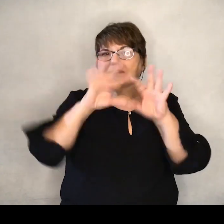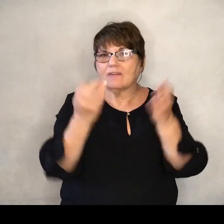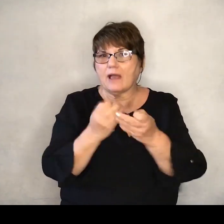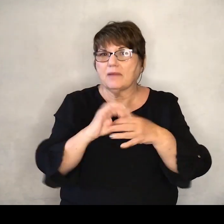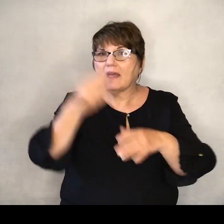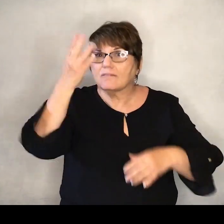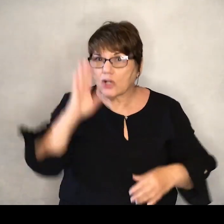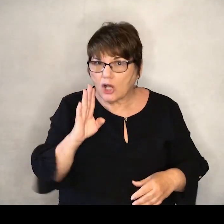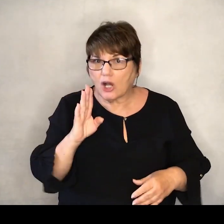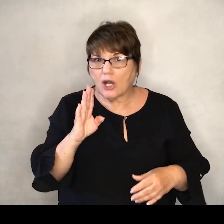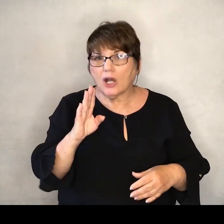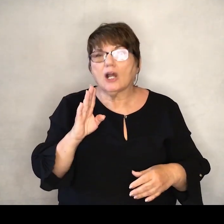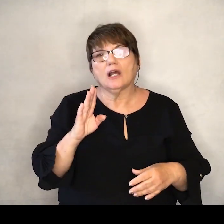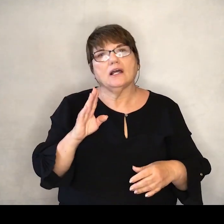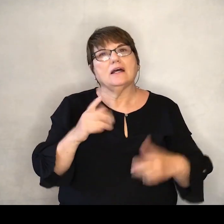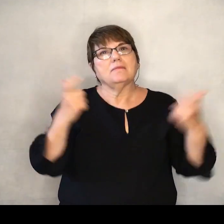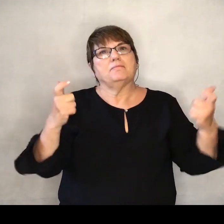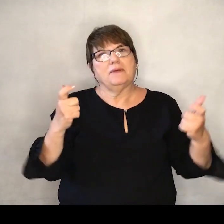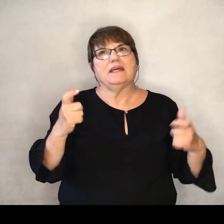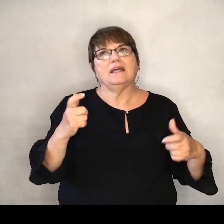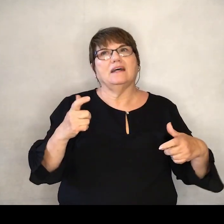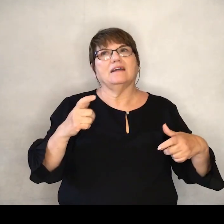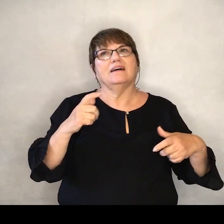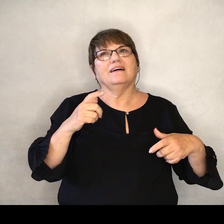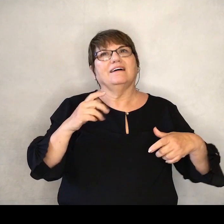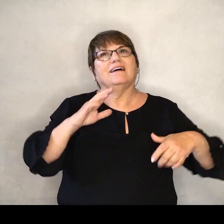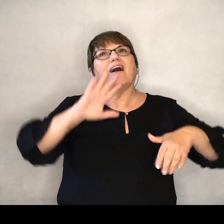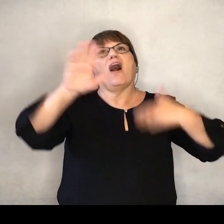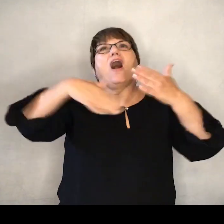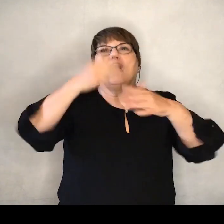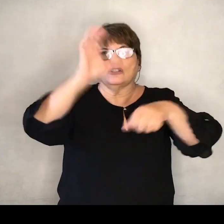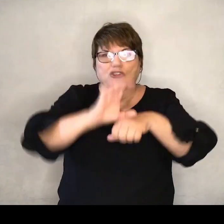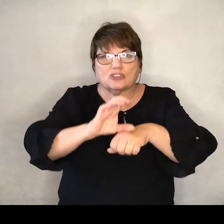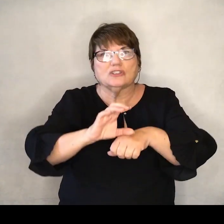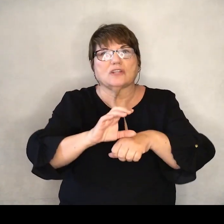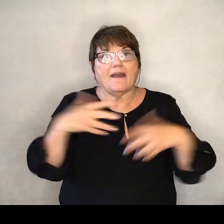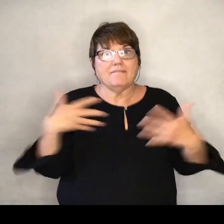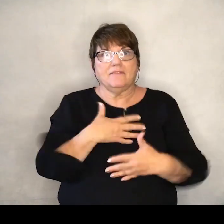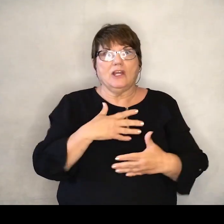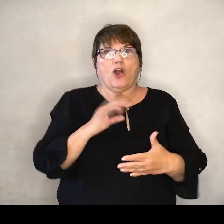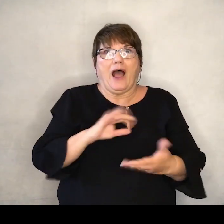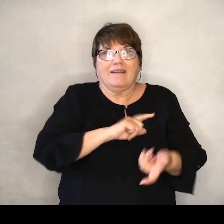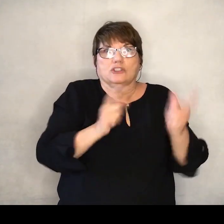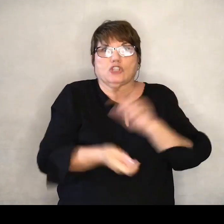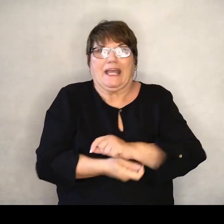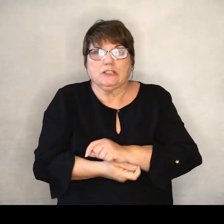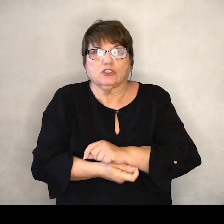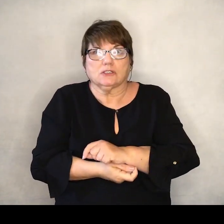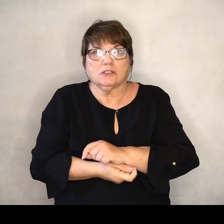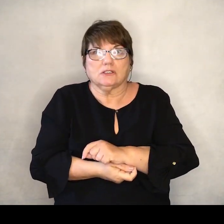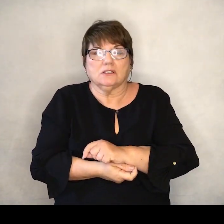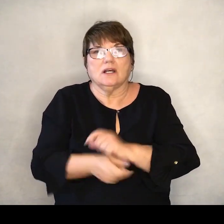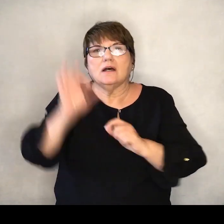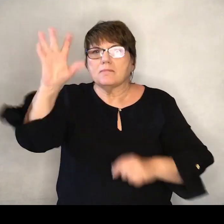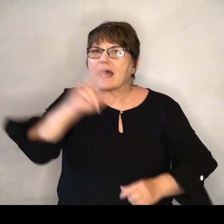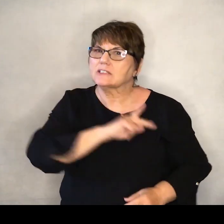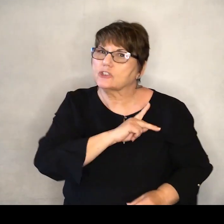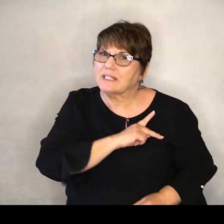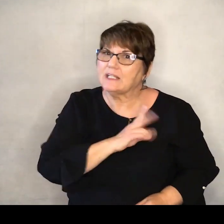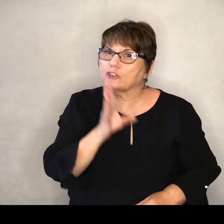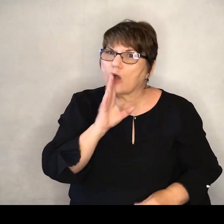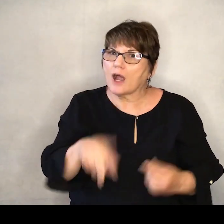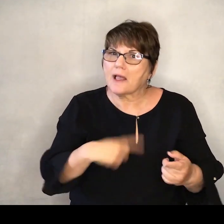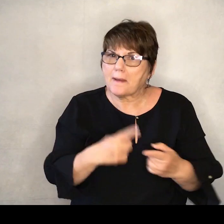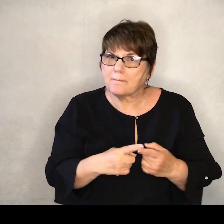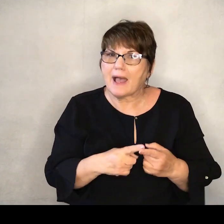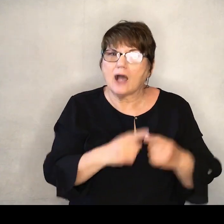the big church, big C church, is the fear of change. Now, Kenan talked last week on a